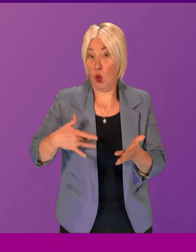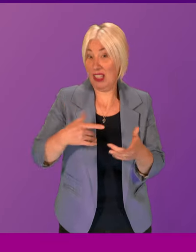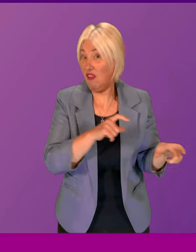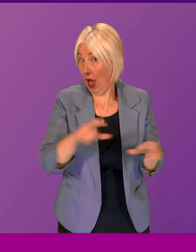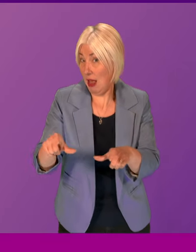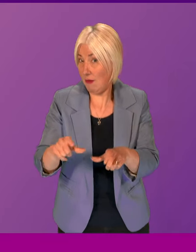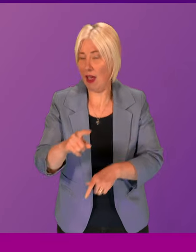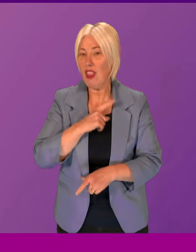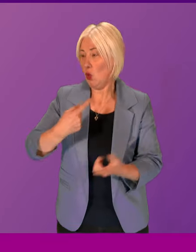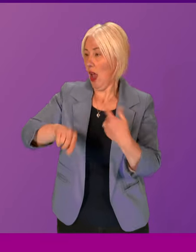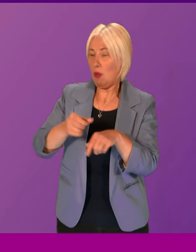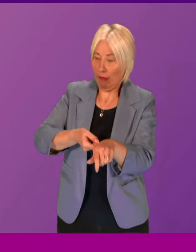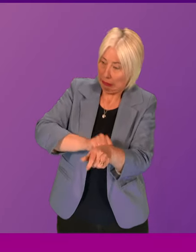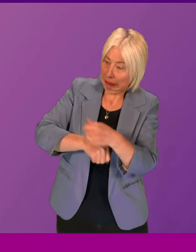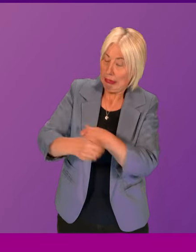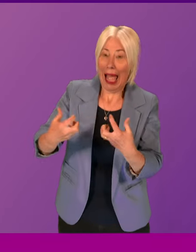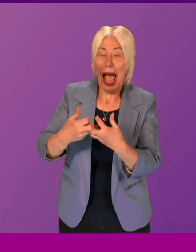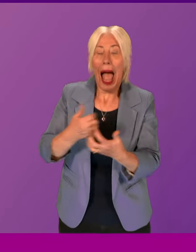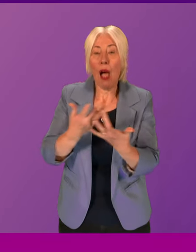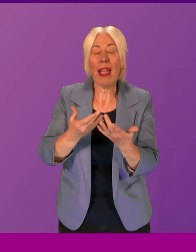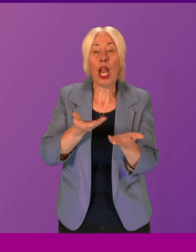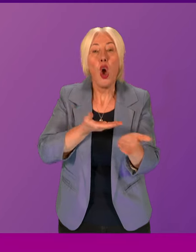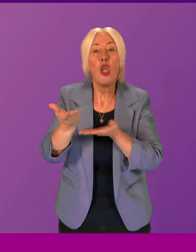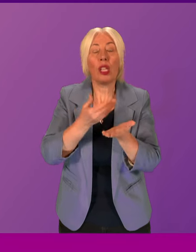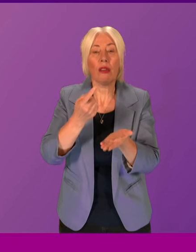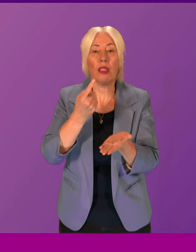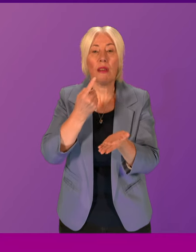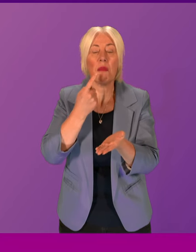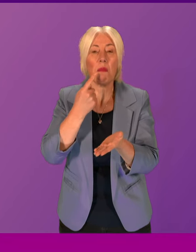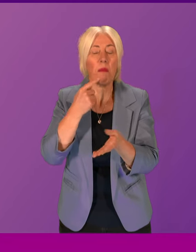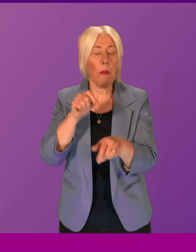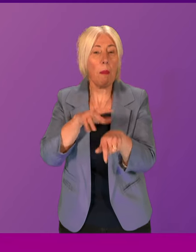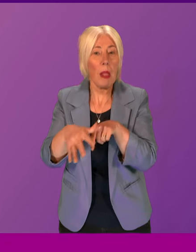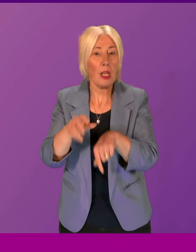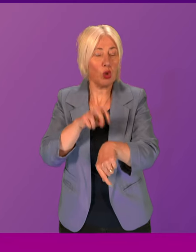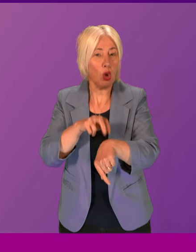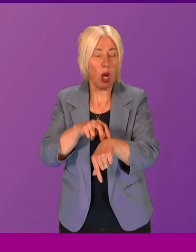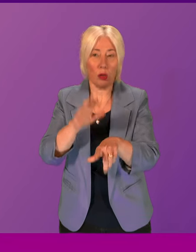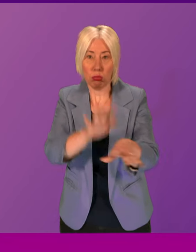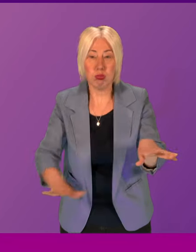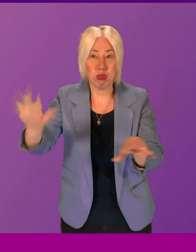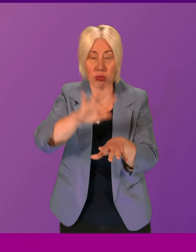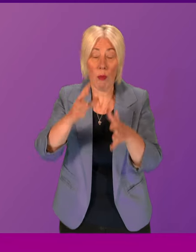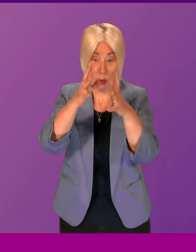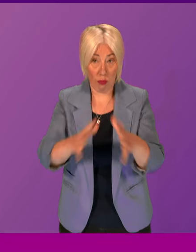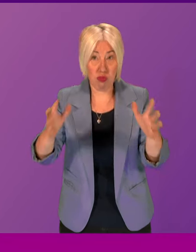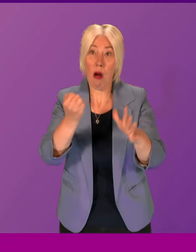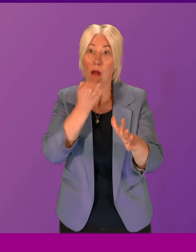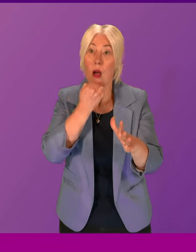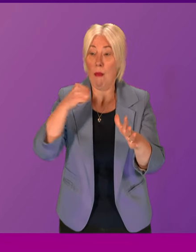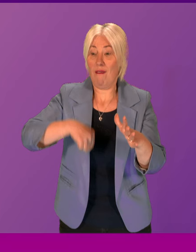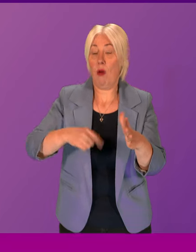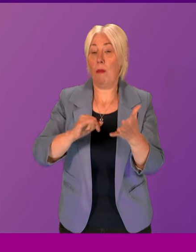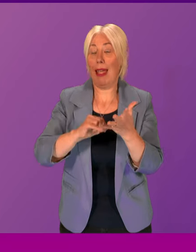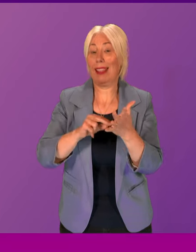and that's why we've taken action to increase the number of consultant oncologists, for example. There's been almost 100% increase since the SNP has been in